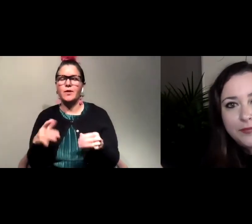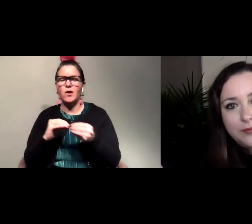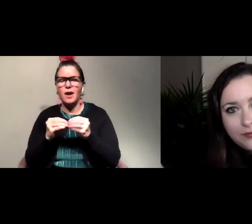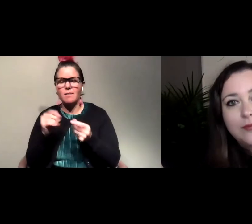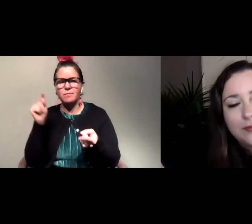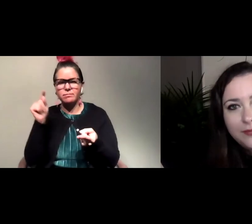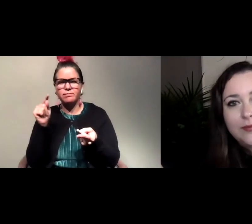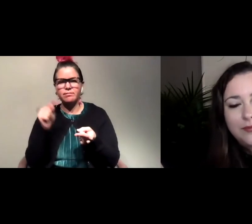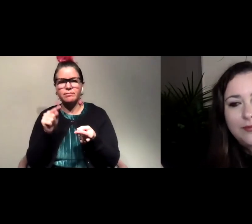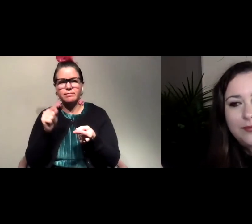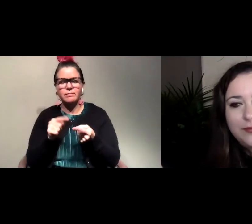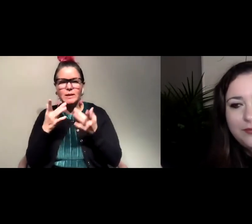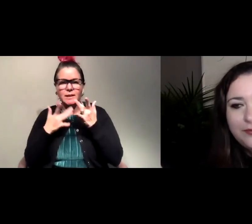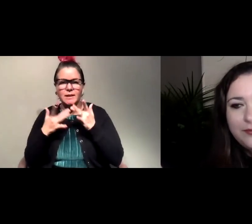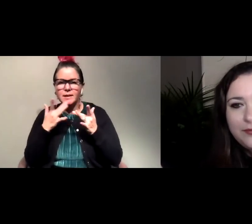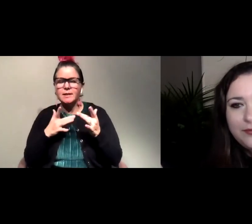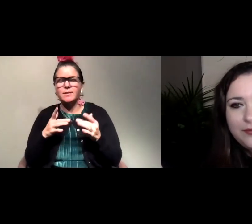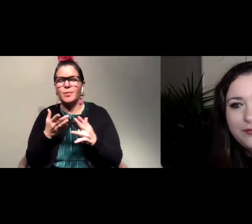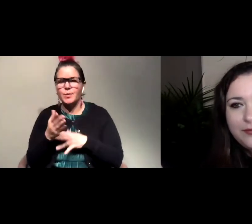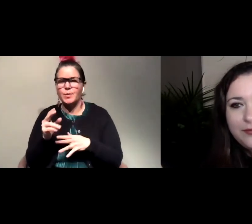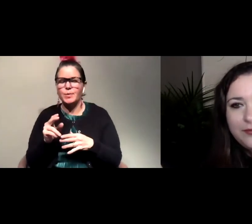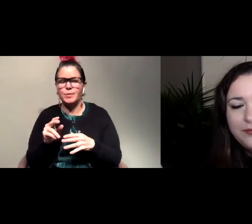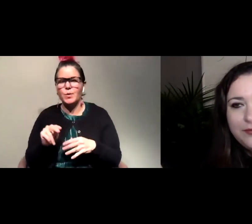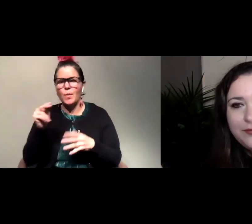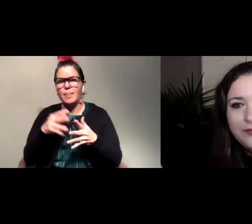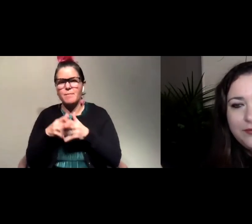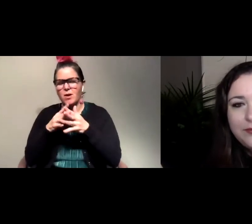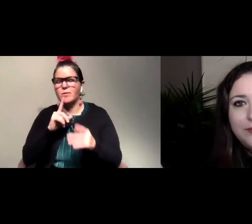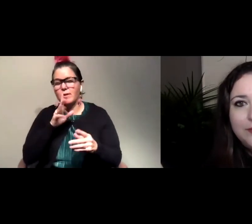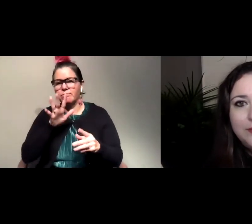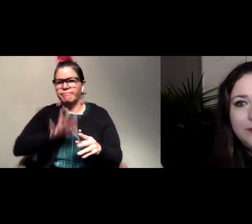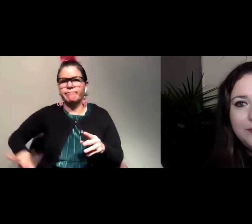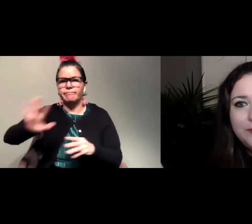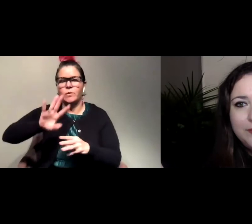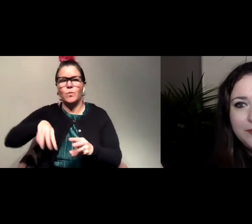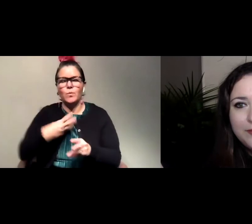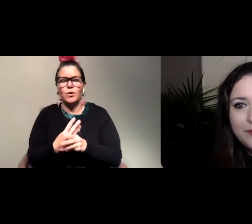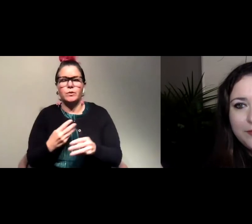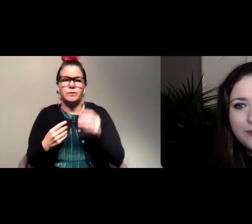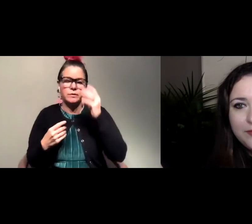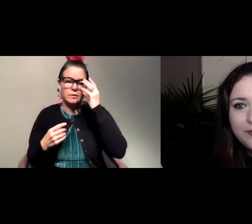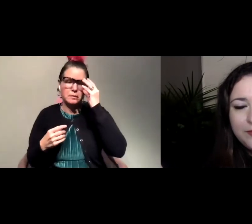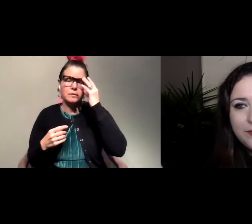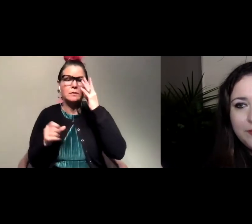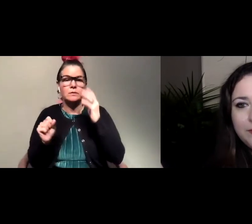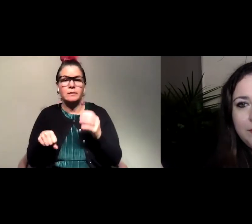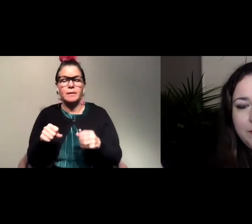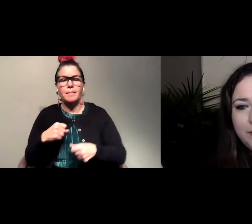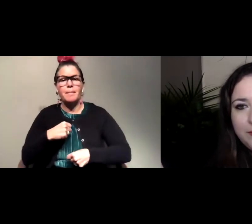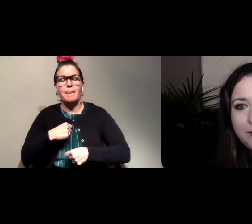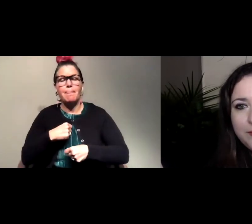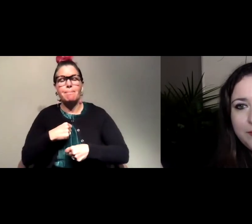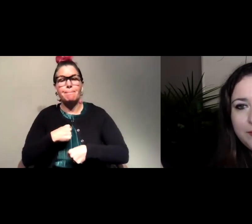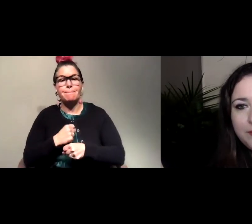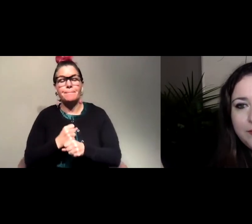they're endangered, um, throughout North America and the world, um, so yeah, making our, um, our